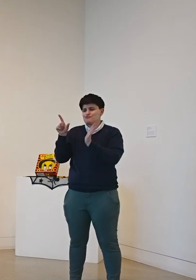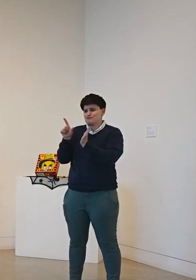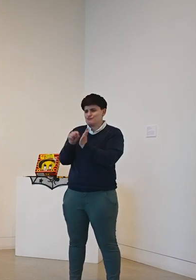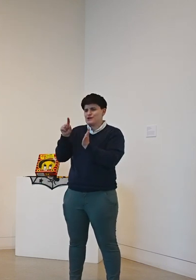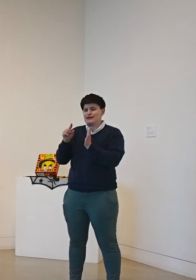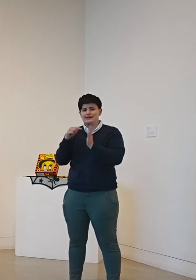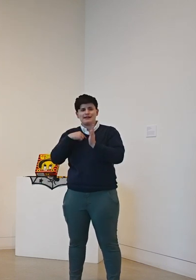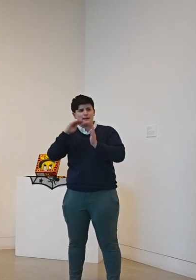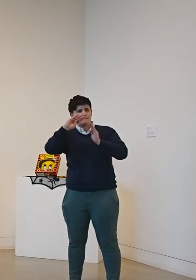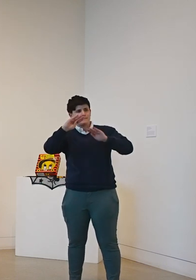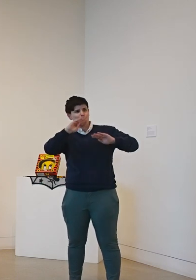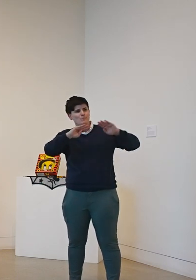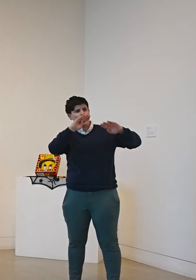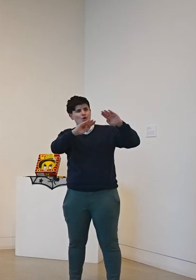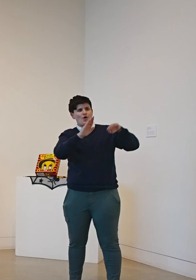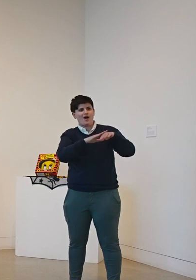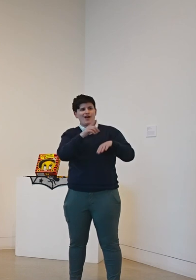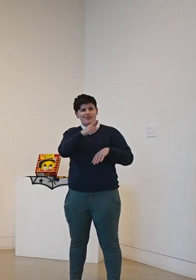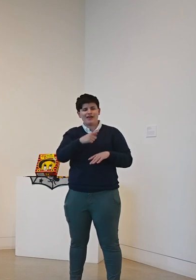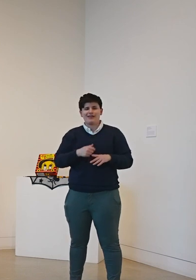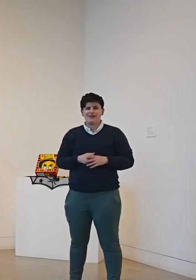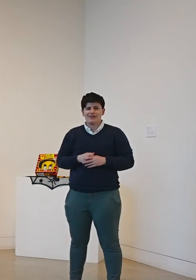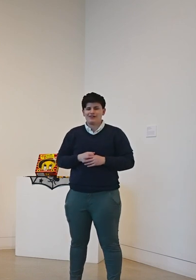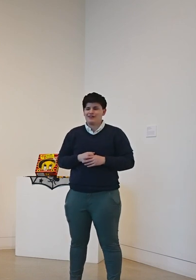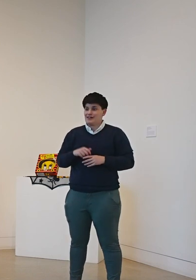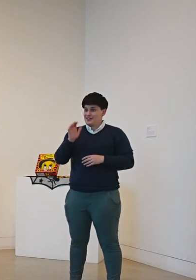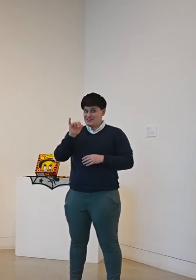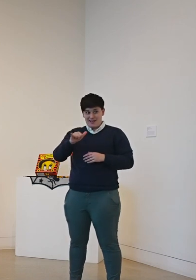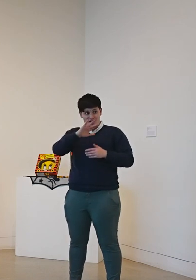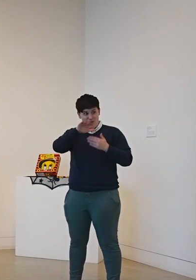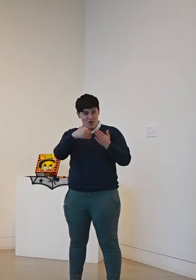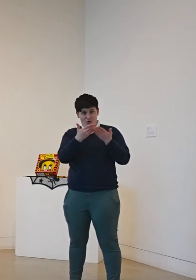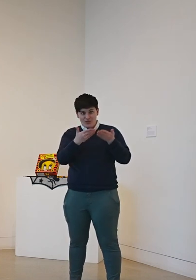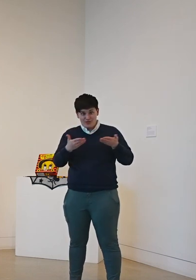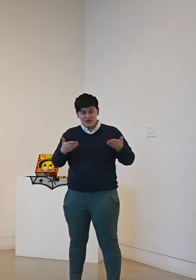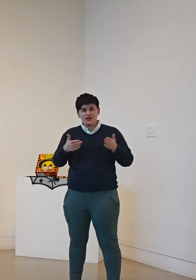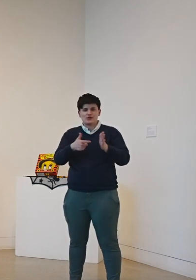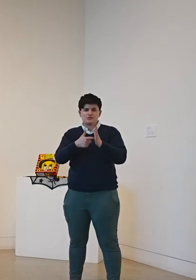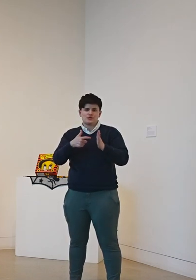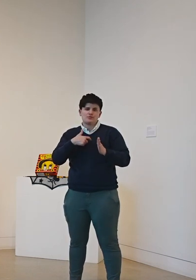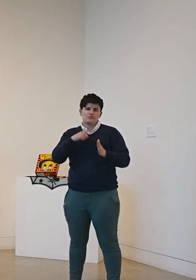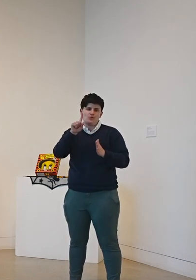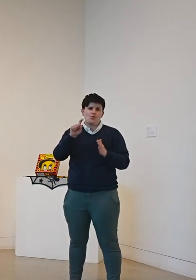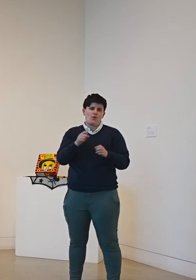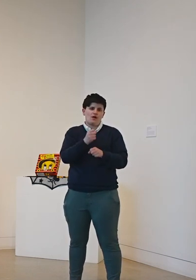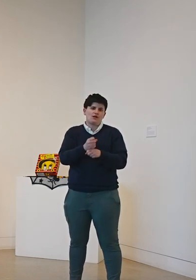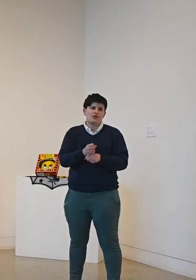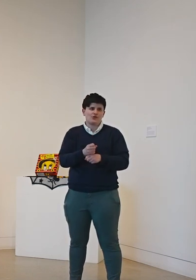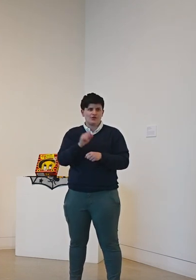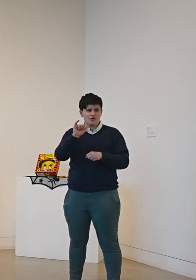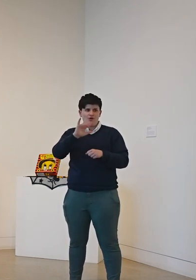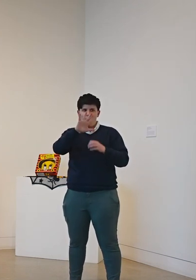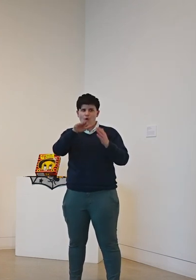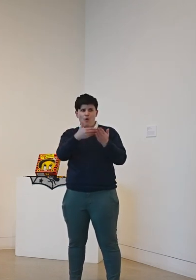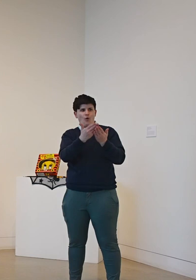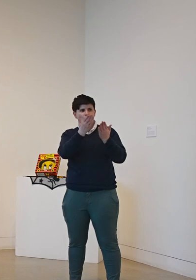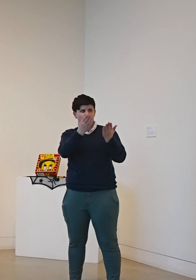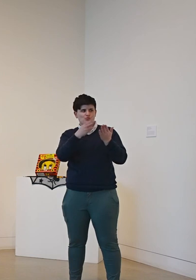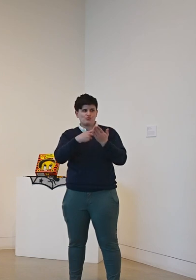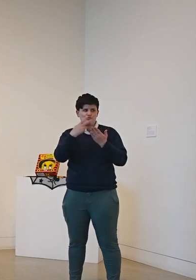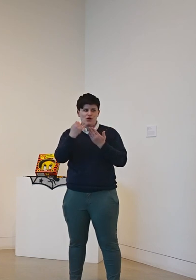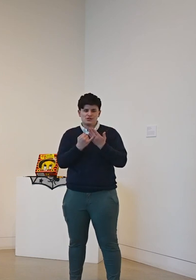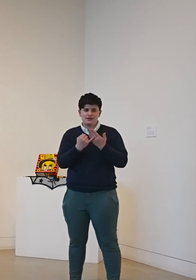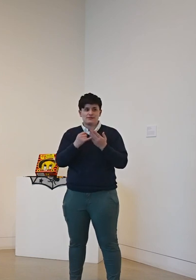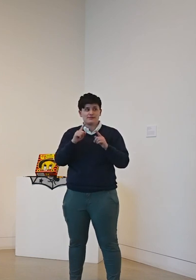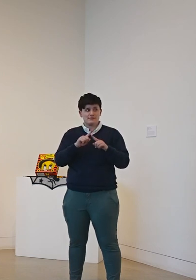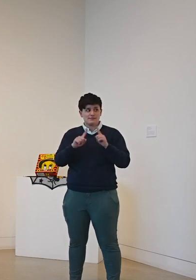on it and and that that whole thing took me like a year that whole project but then after I did